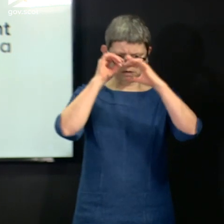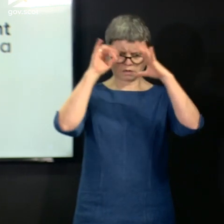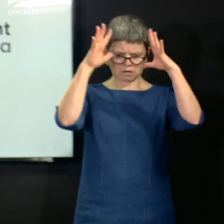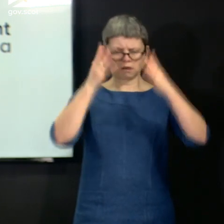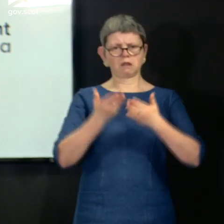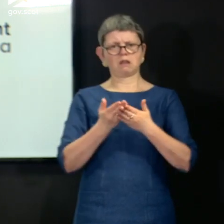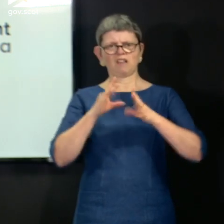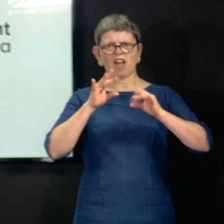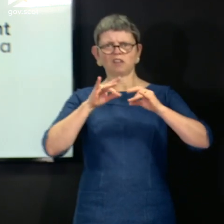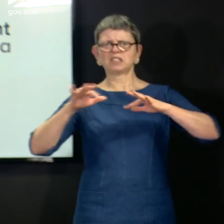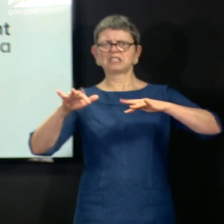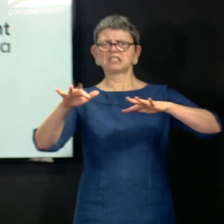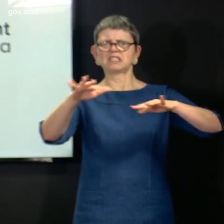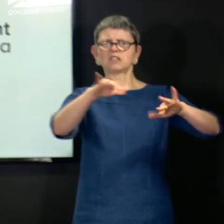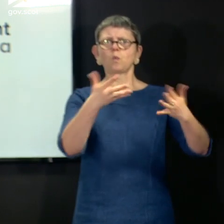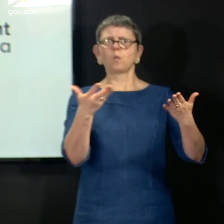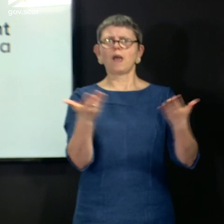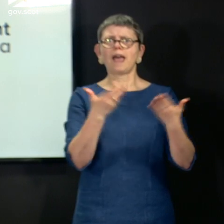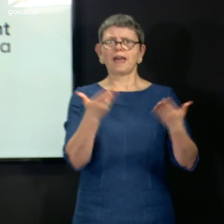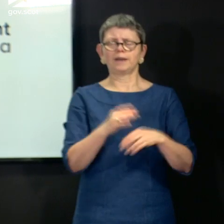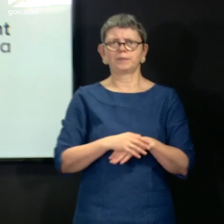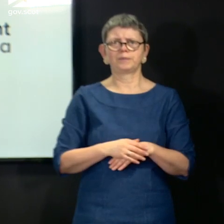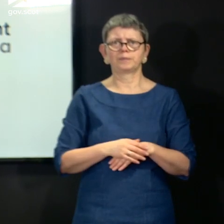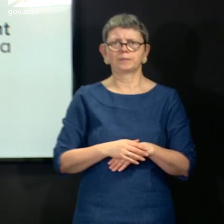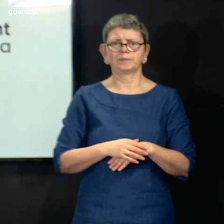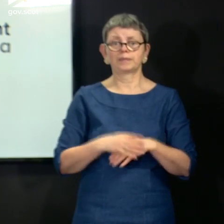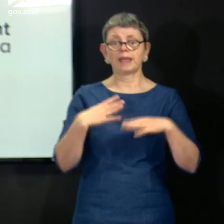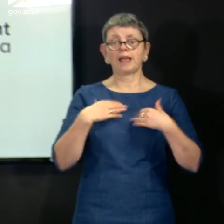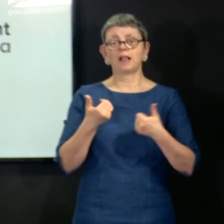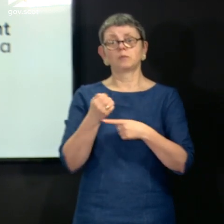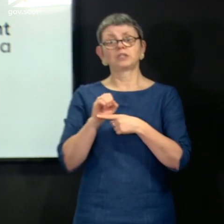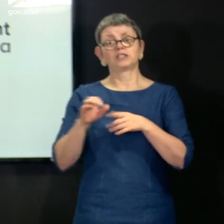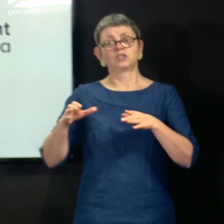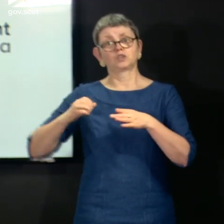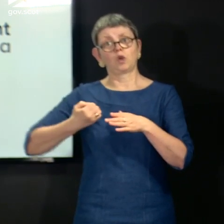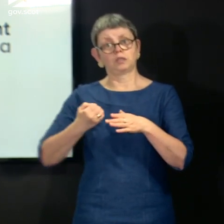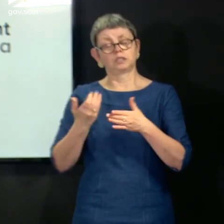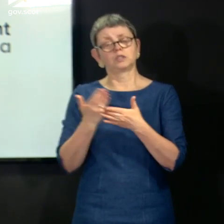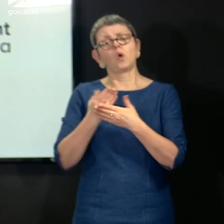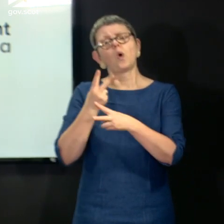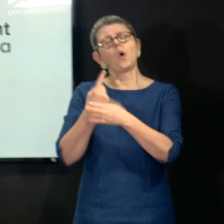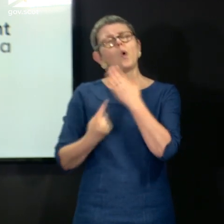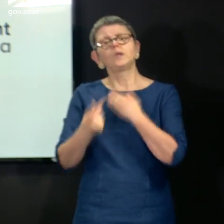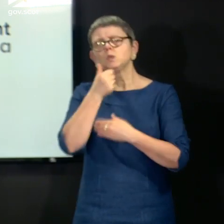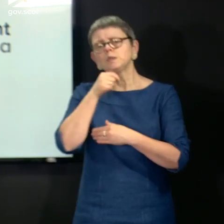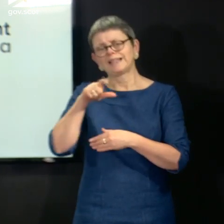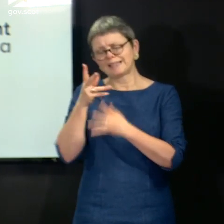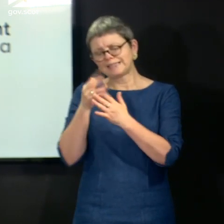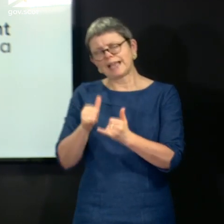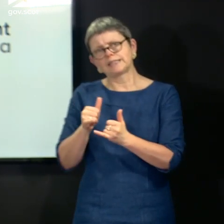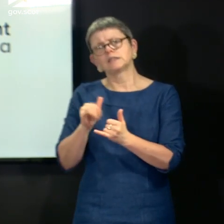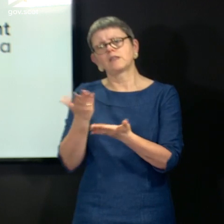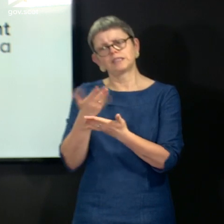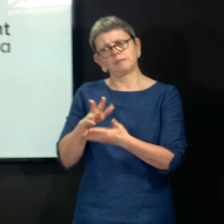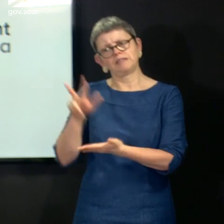Scotland is using only the tests which are currently validated for use, but they will of course look at other tests.